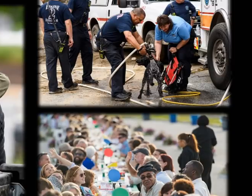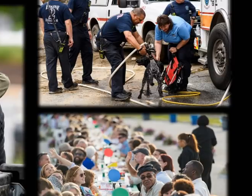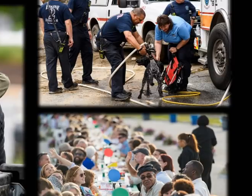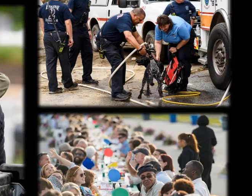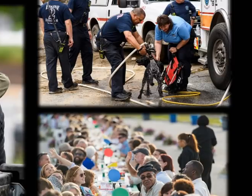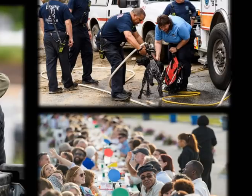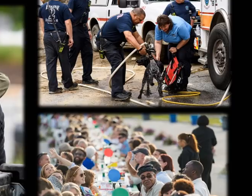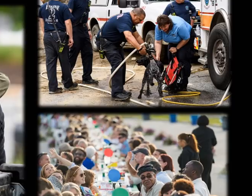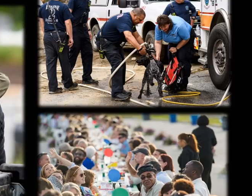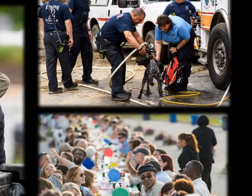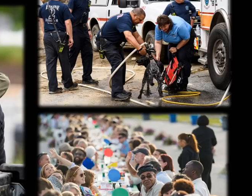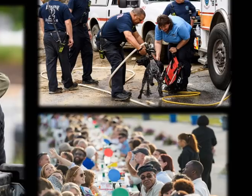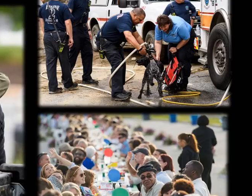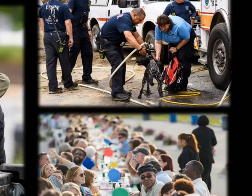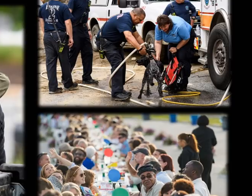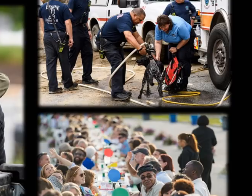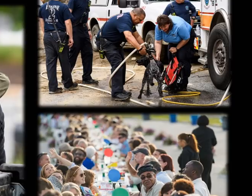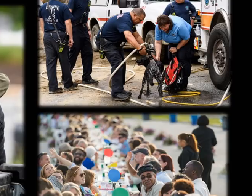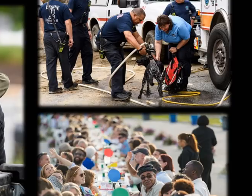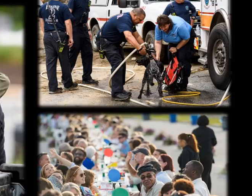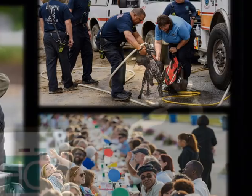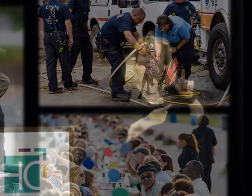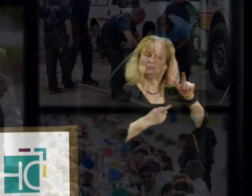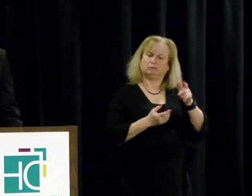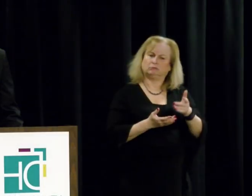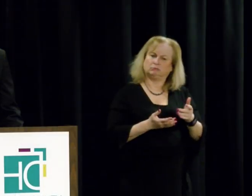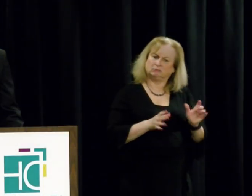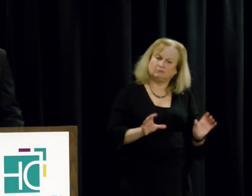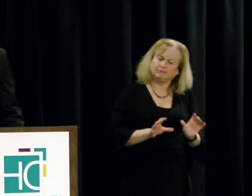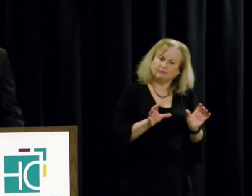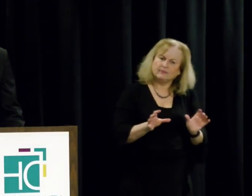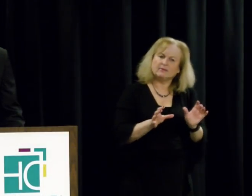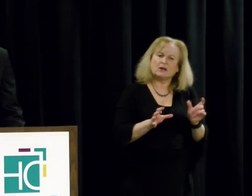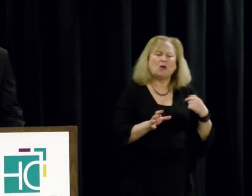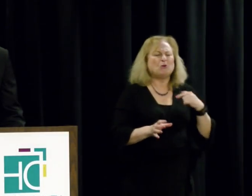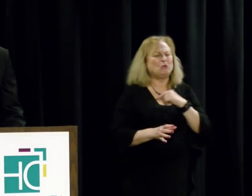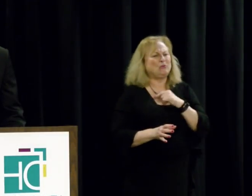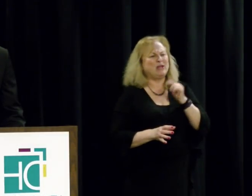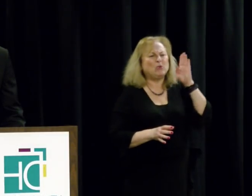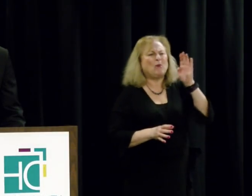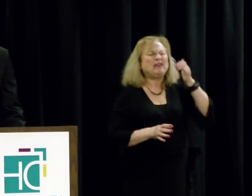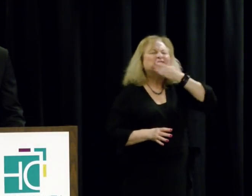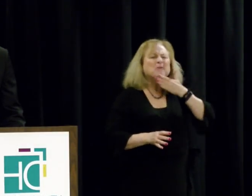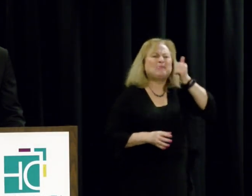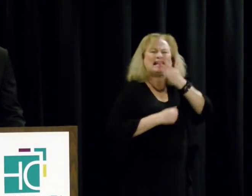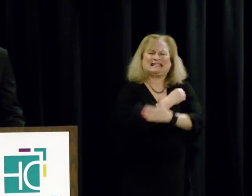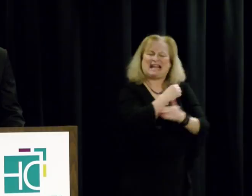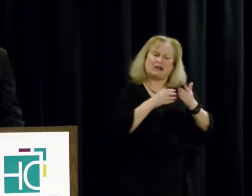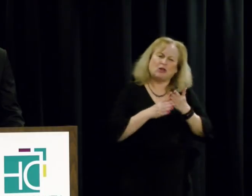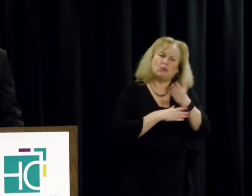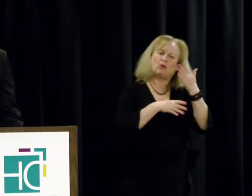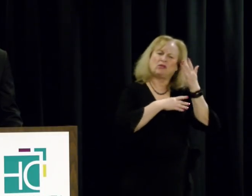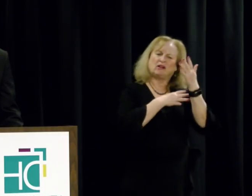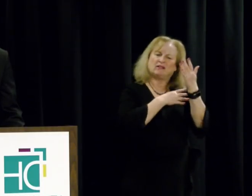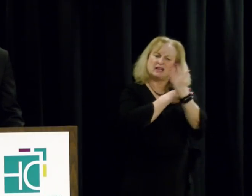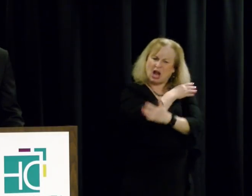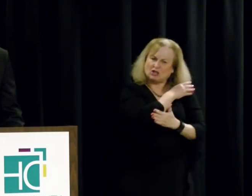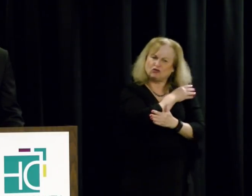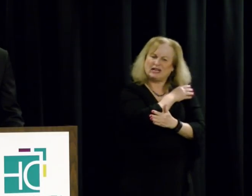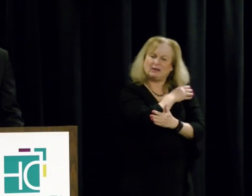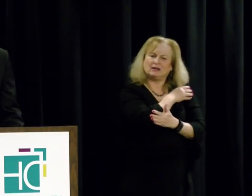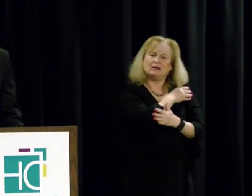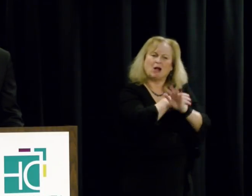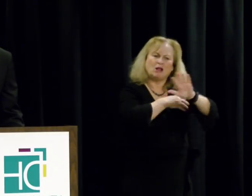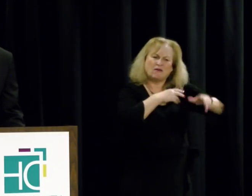compassionate, and civil. We are going to be the best county throughout our nation because we govern